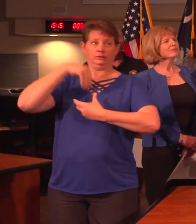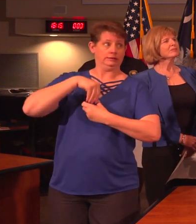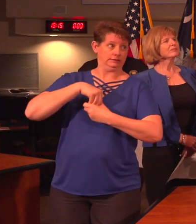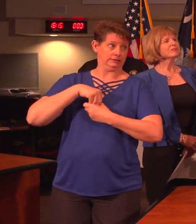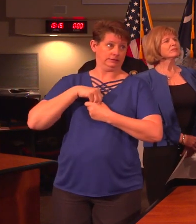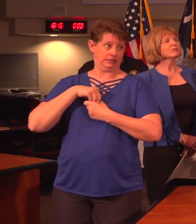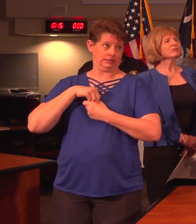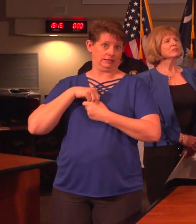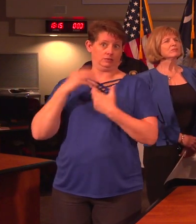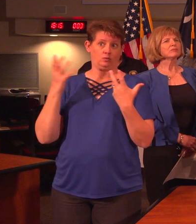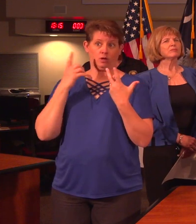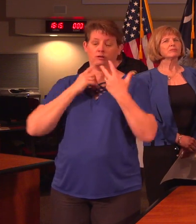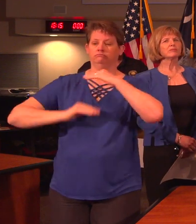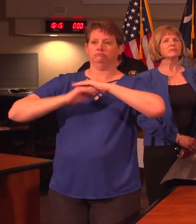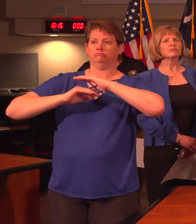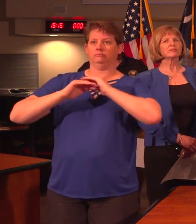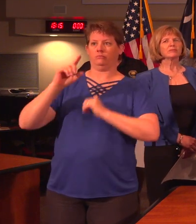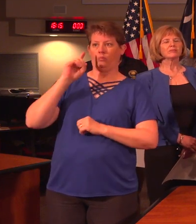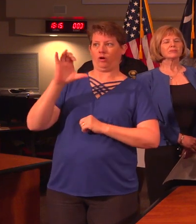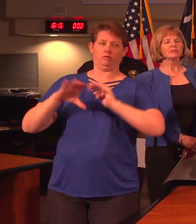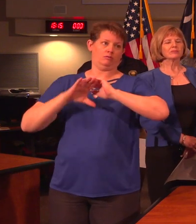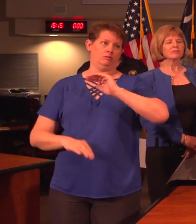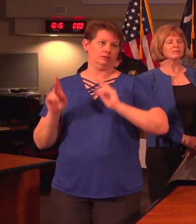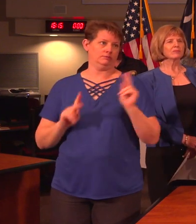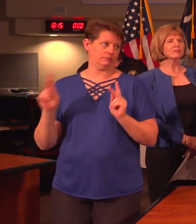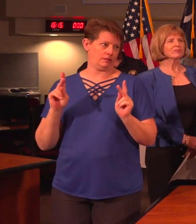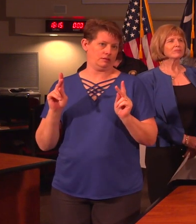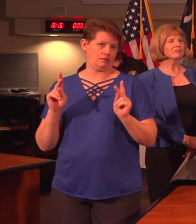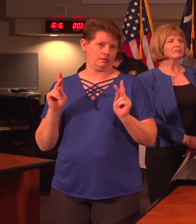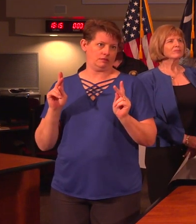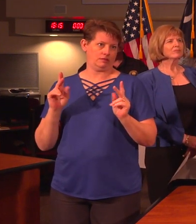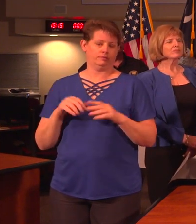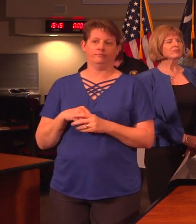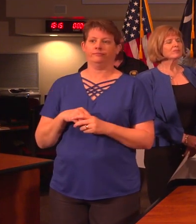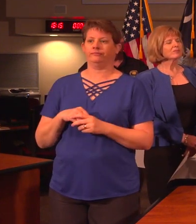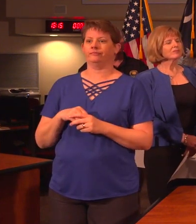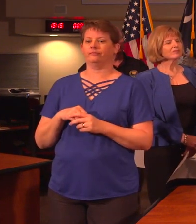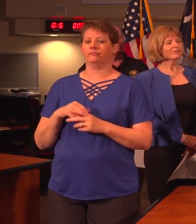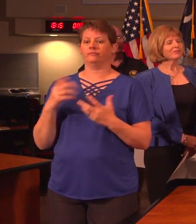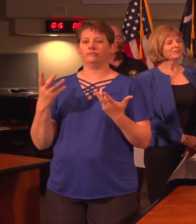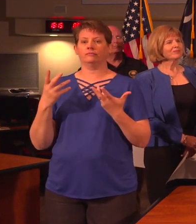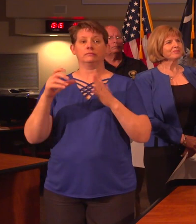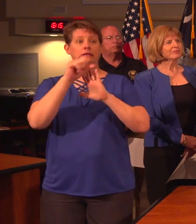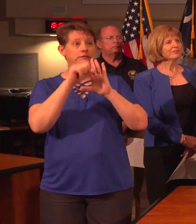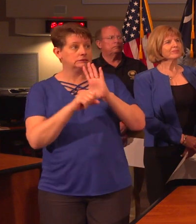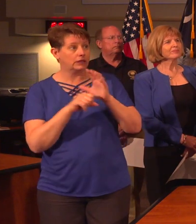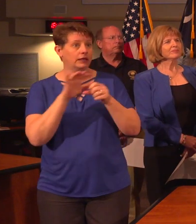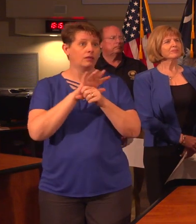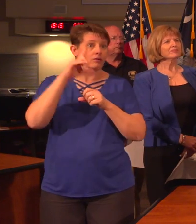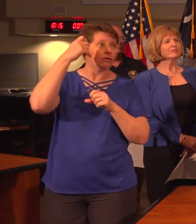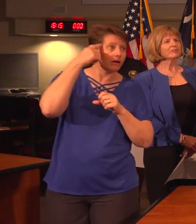limited to 100 people or less. This does not include state or local government meetings